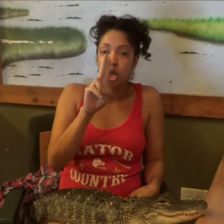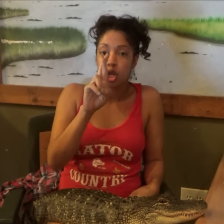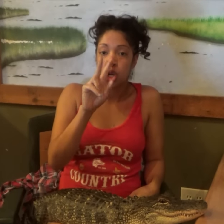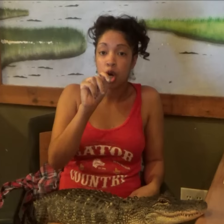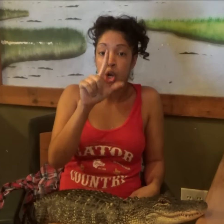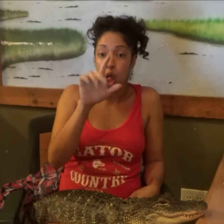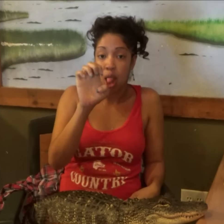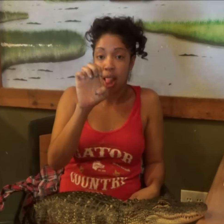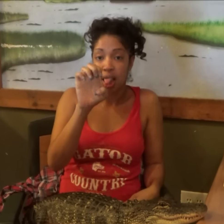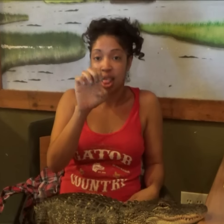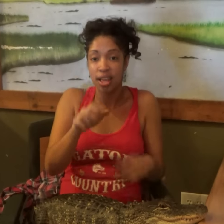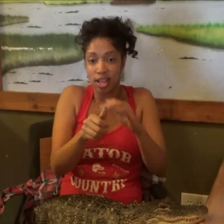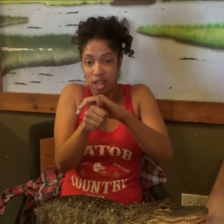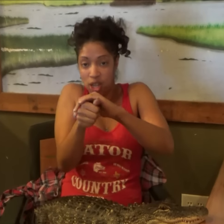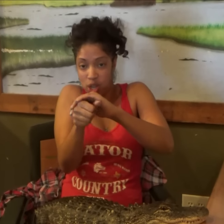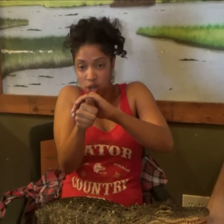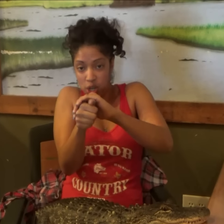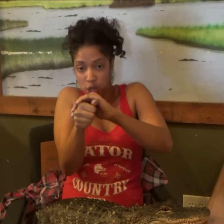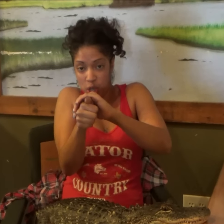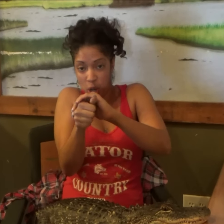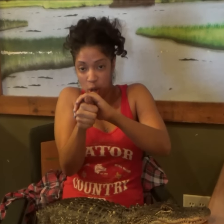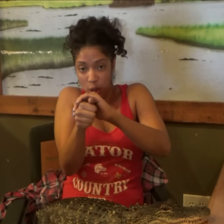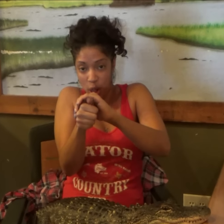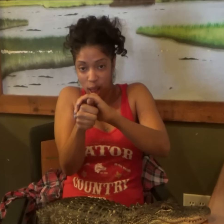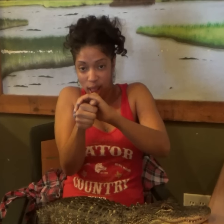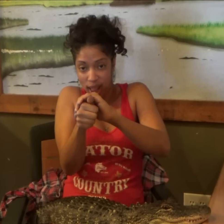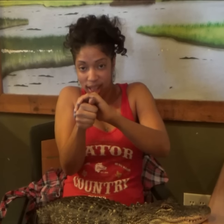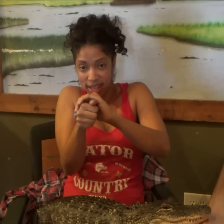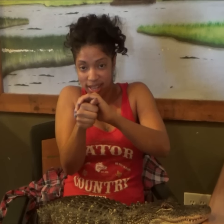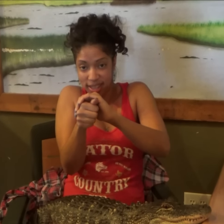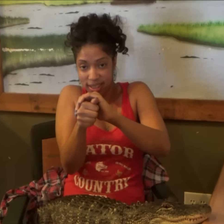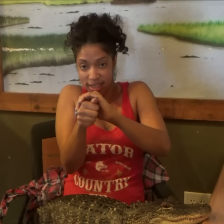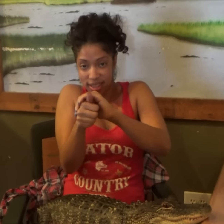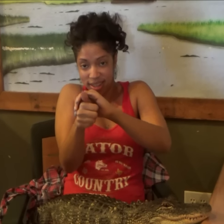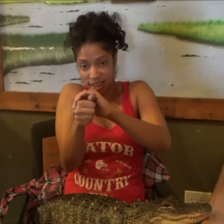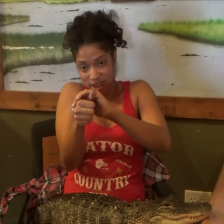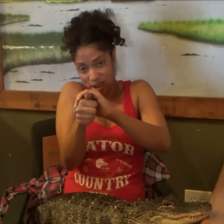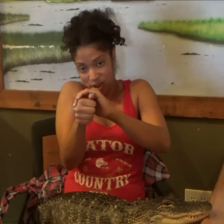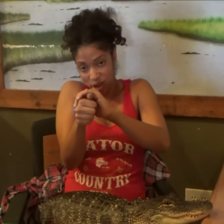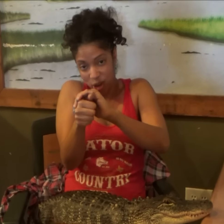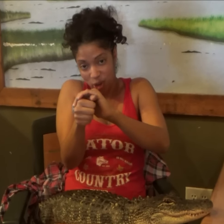Turtle, turtle, turtle.